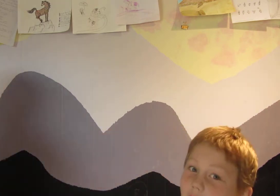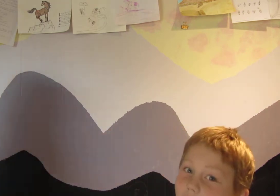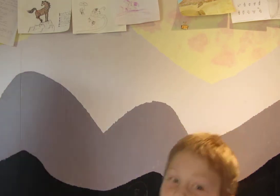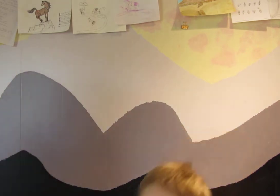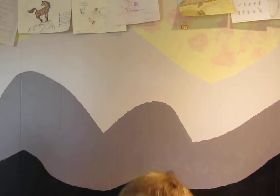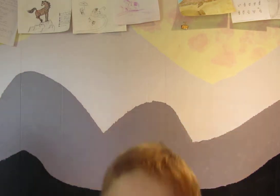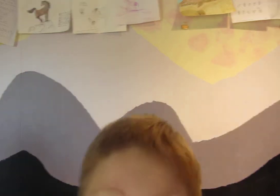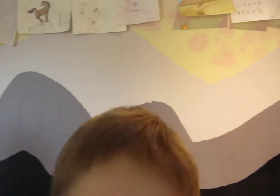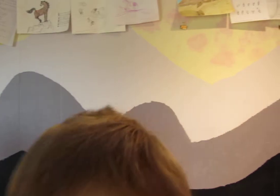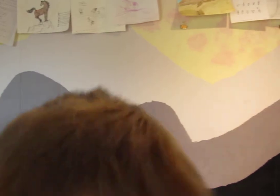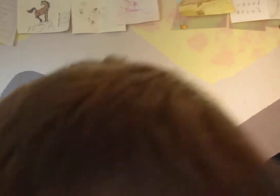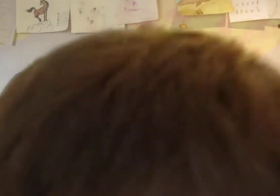Thank you for watching.